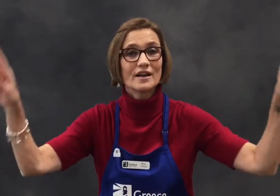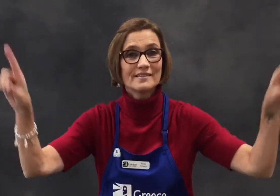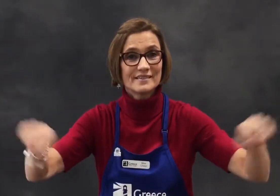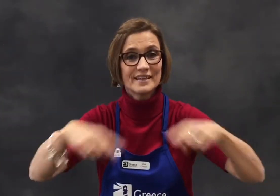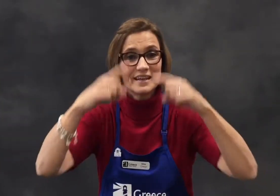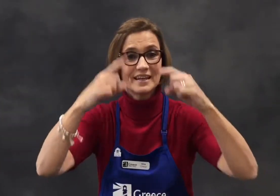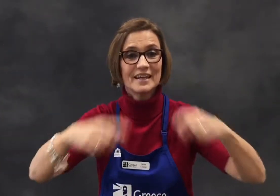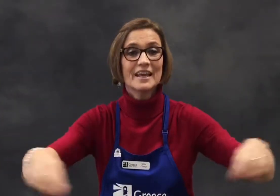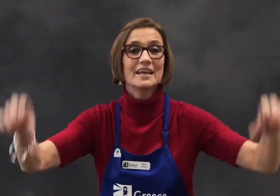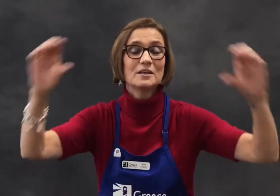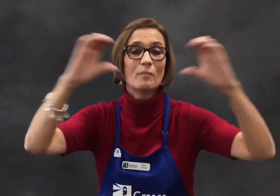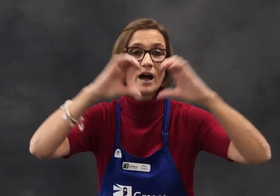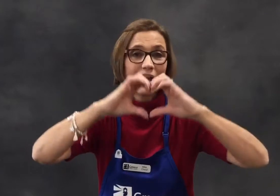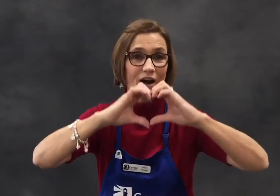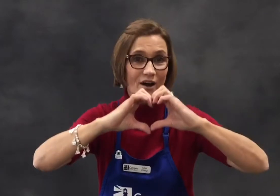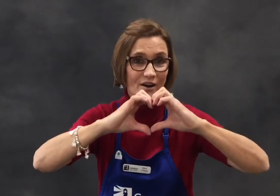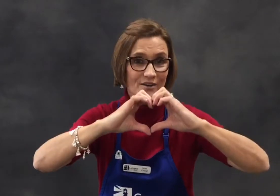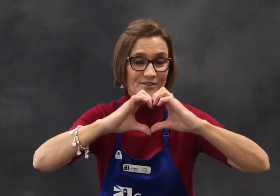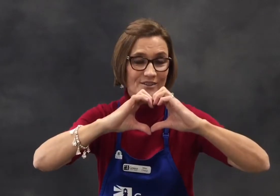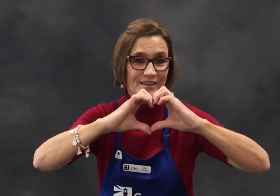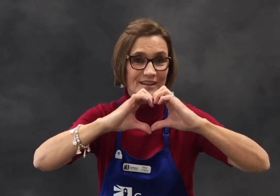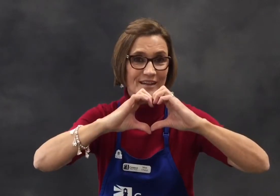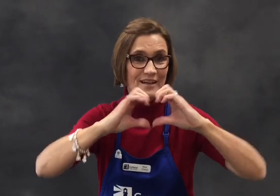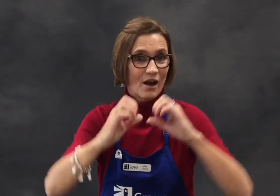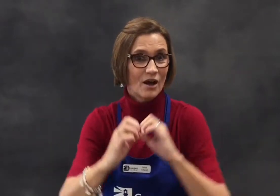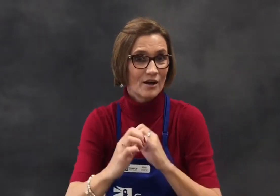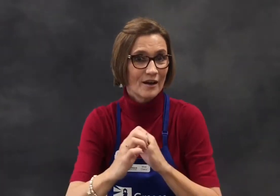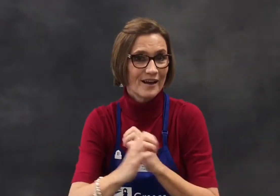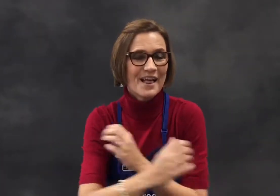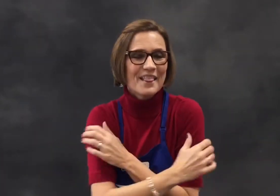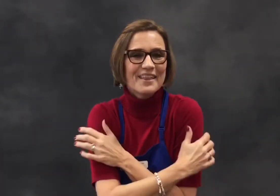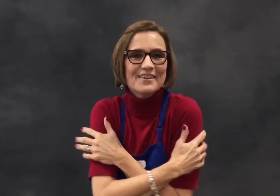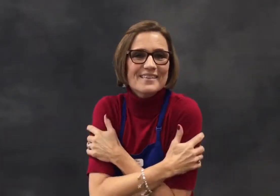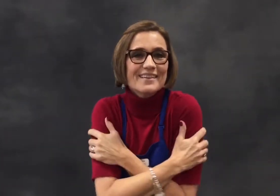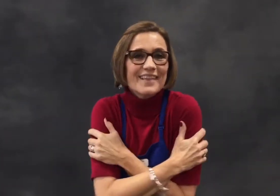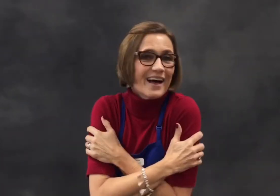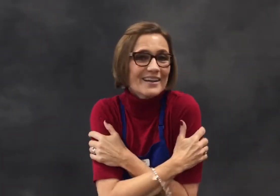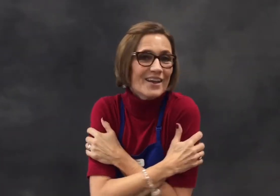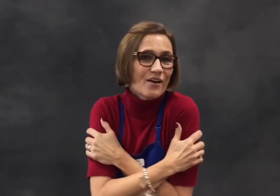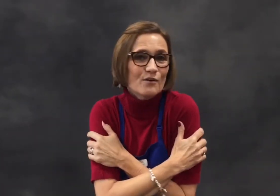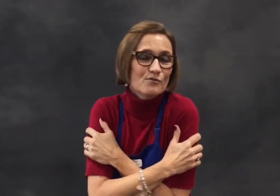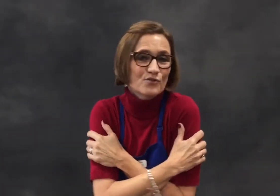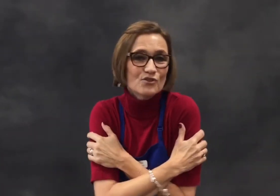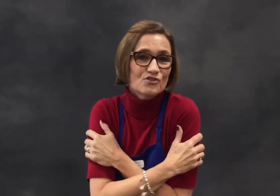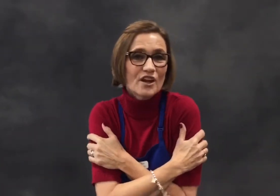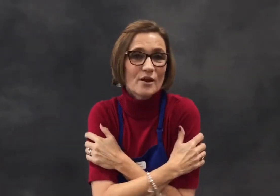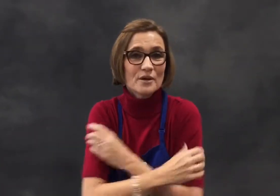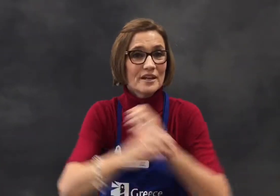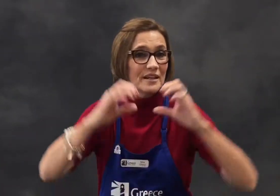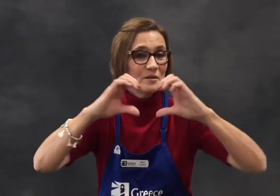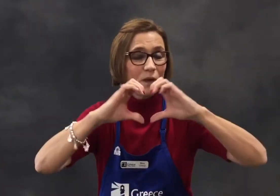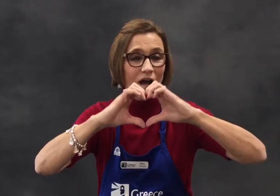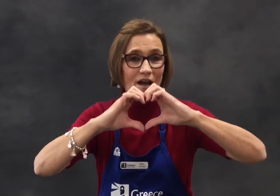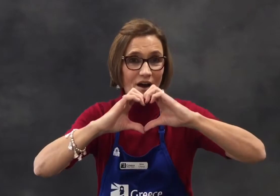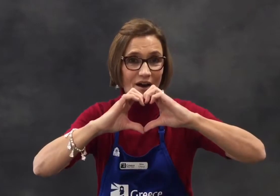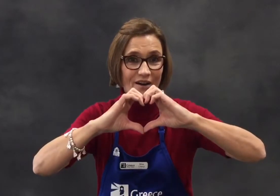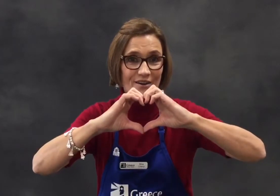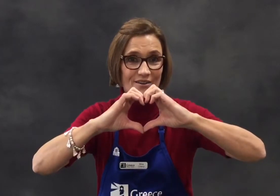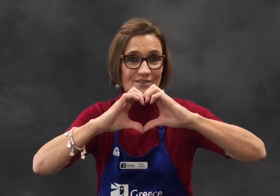a-singing in my heart. Hug. There's a lot of love for sharing in my heart.